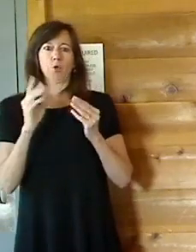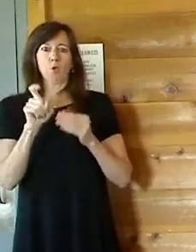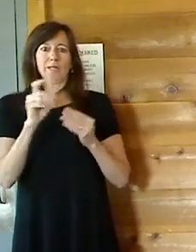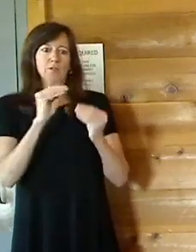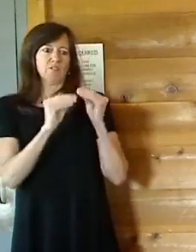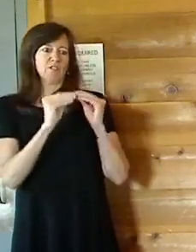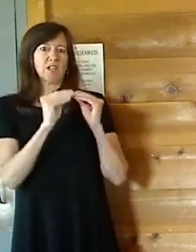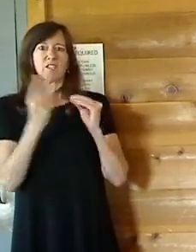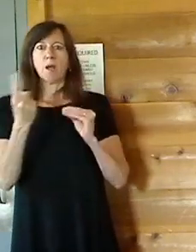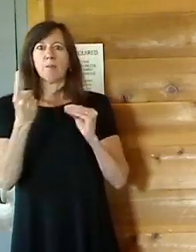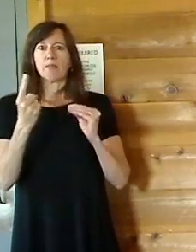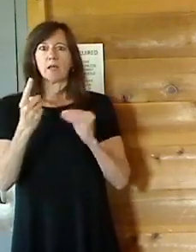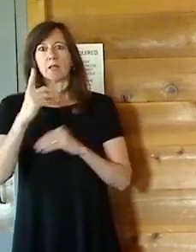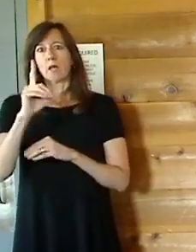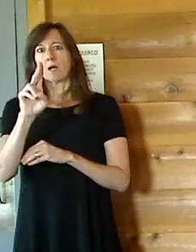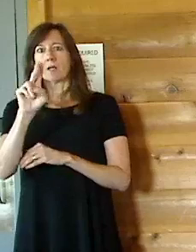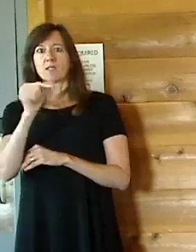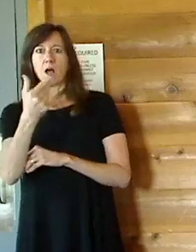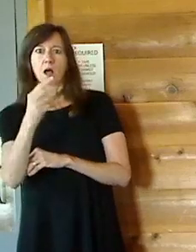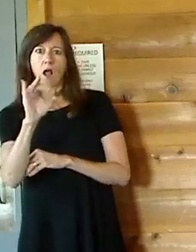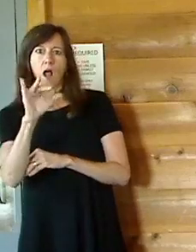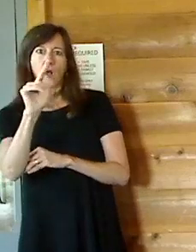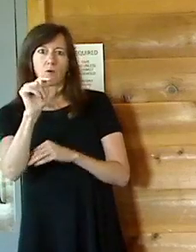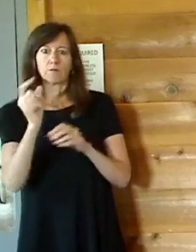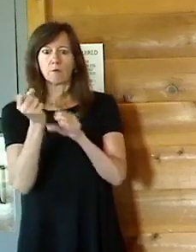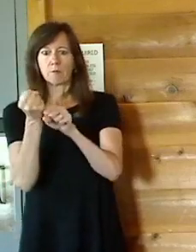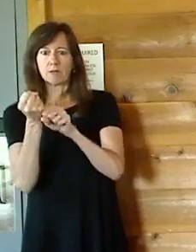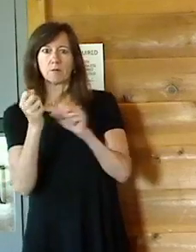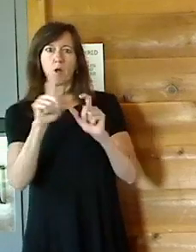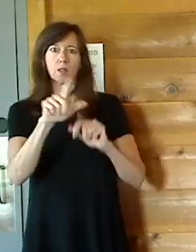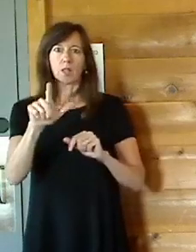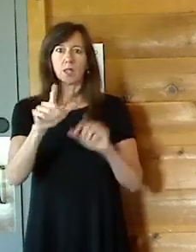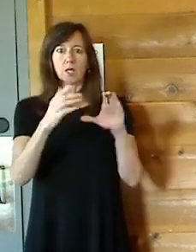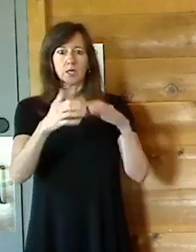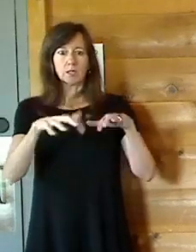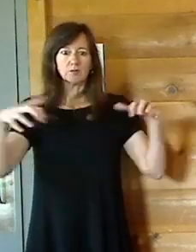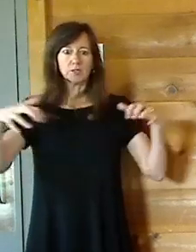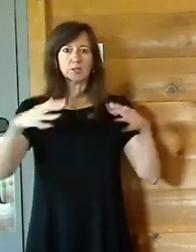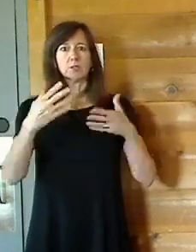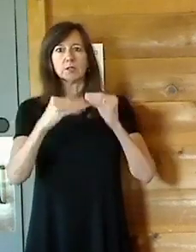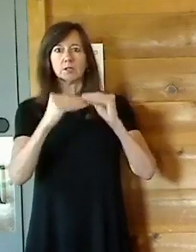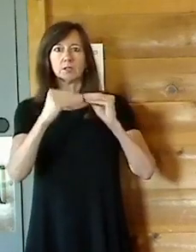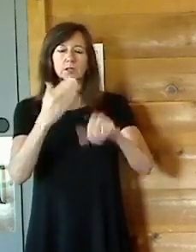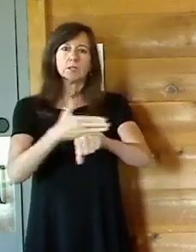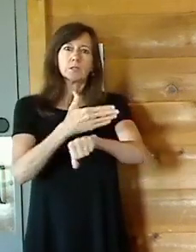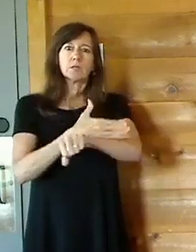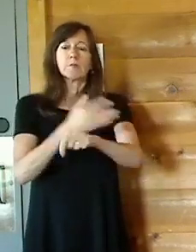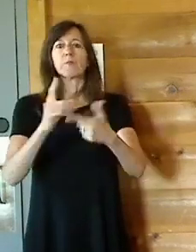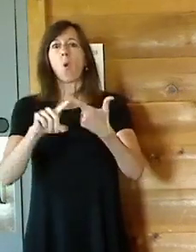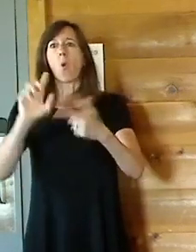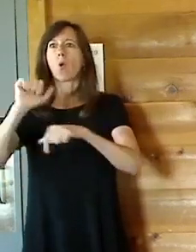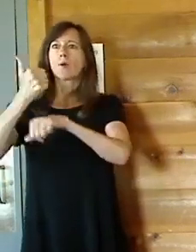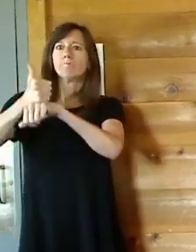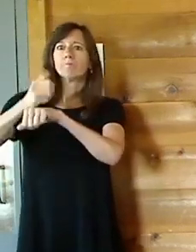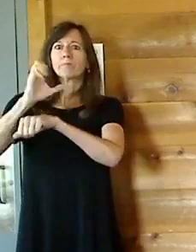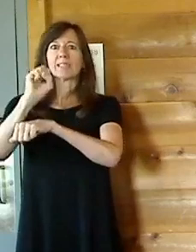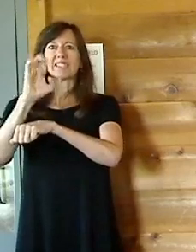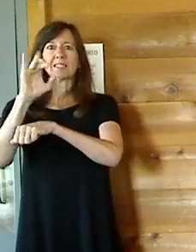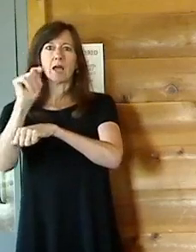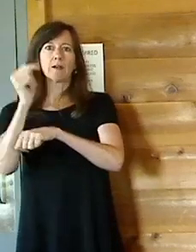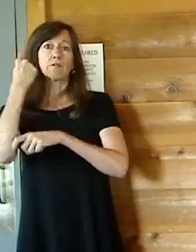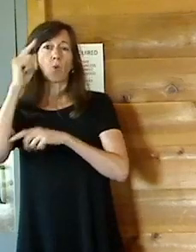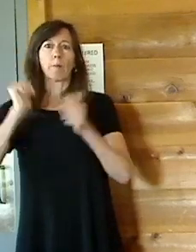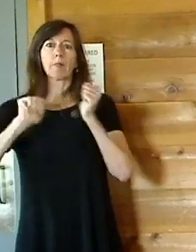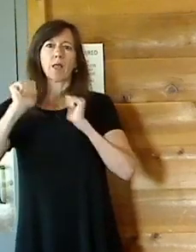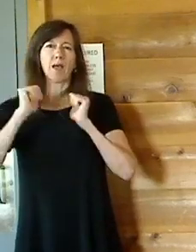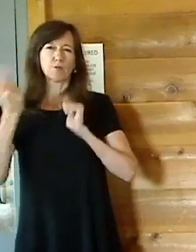maybe set design for a play that you're working on, we want you to apply. Now, I understand that